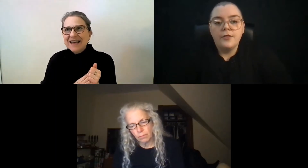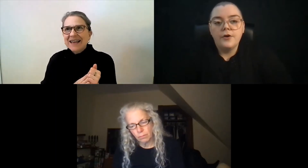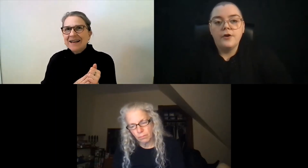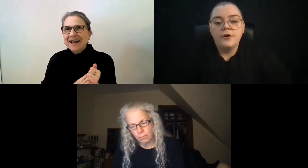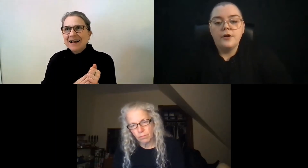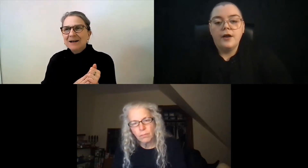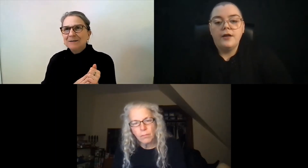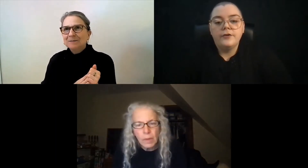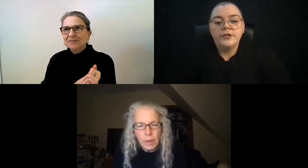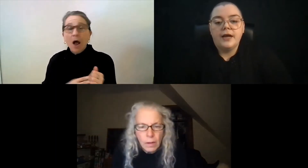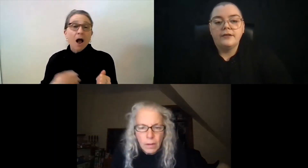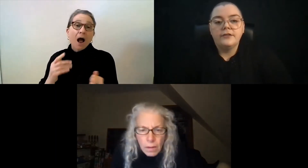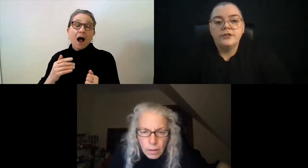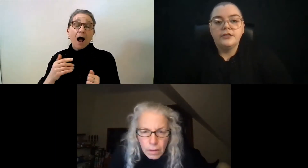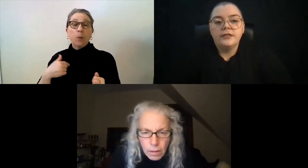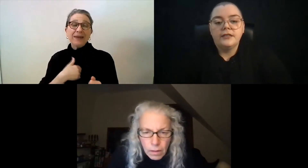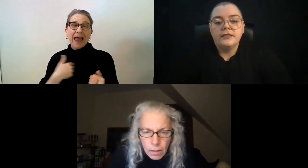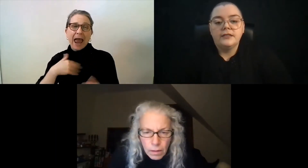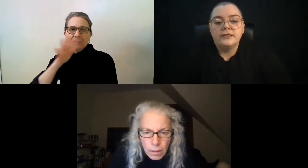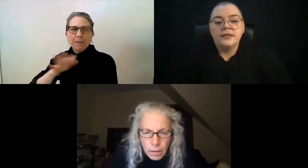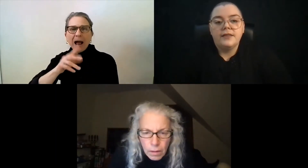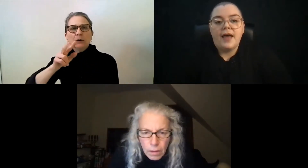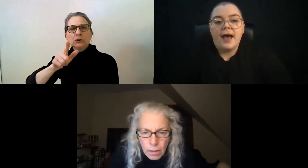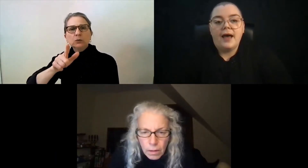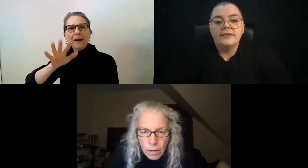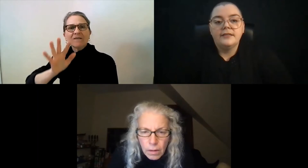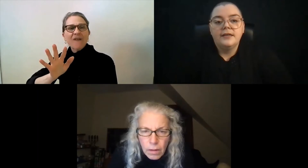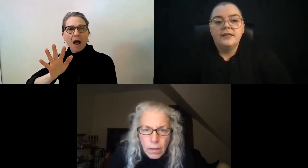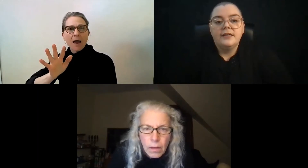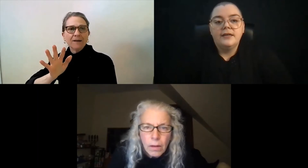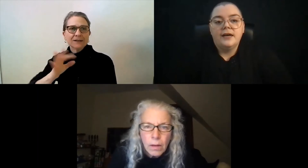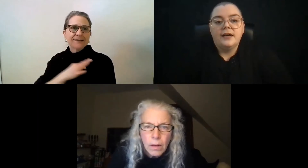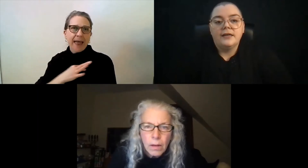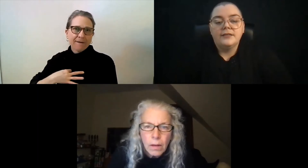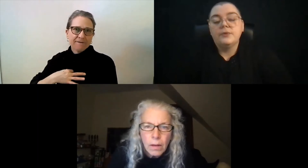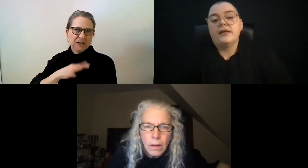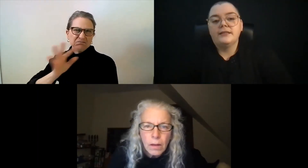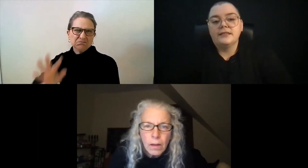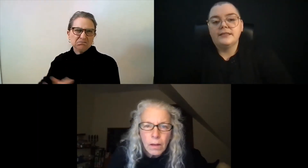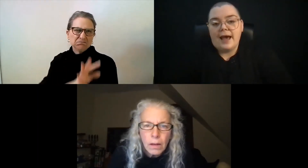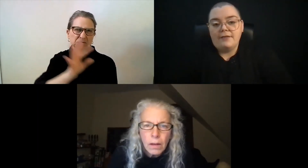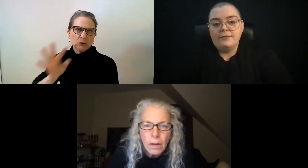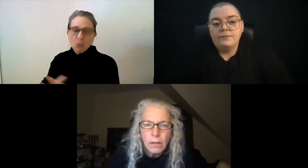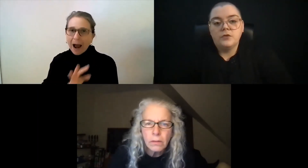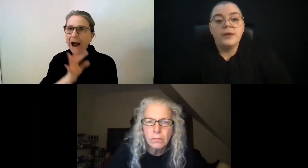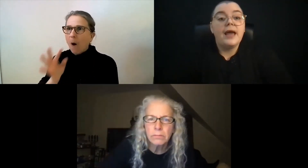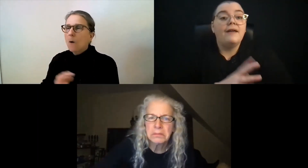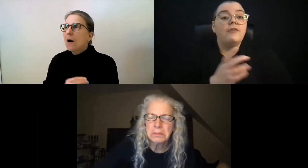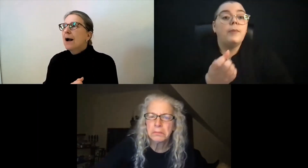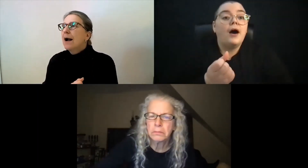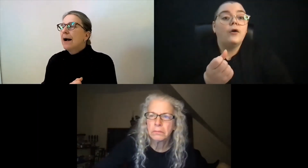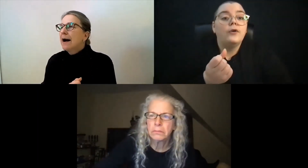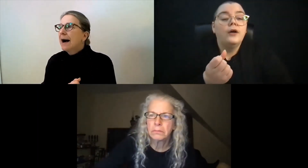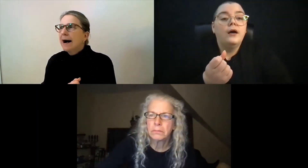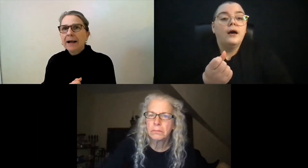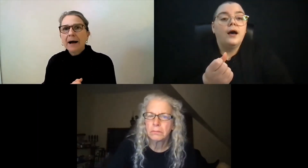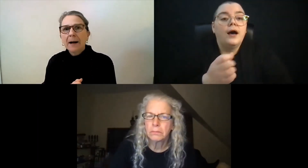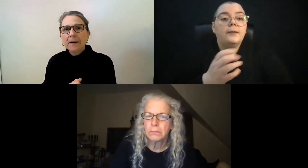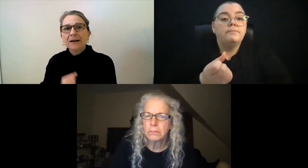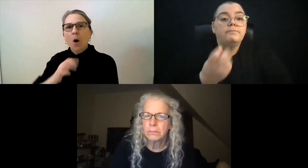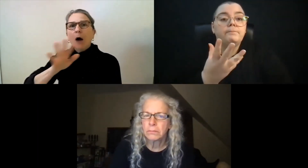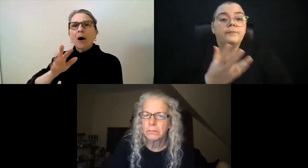another another challenge is that is related to staff. So we have about